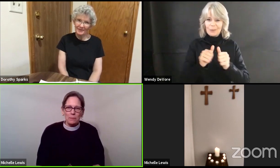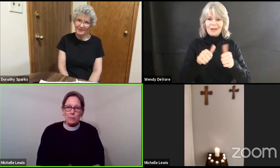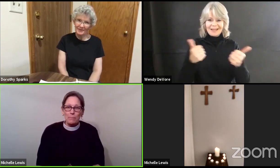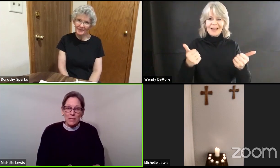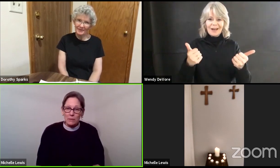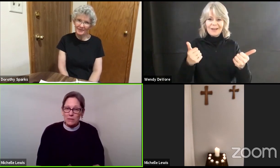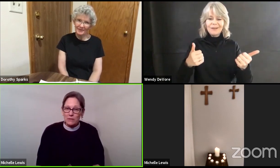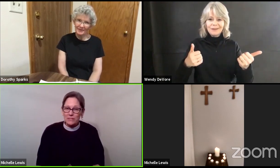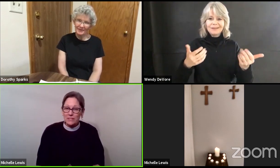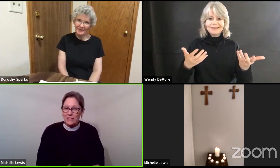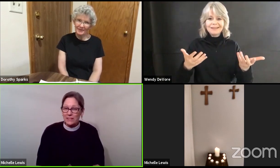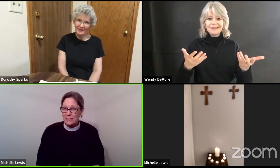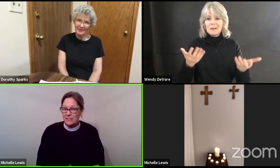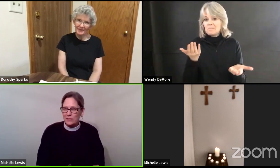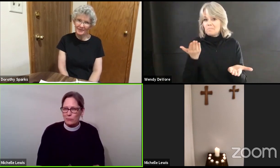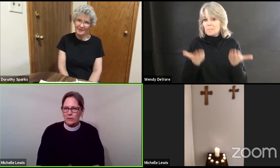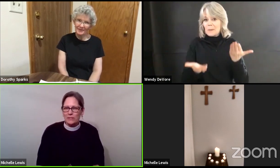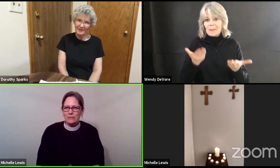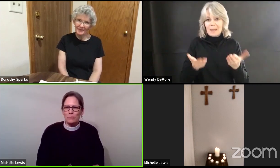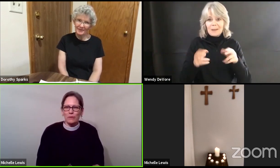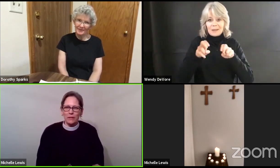Maybe you're sitting next to someone this morning.